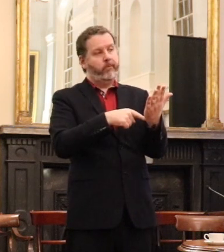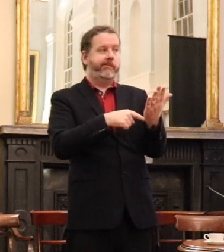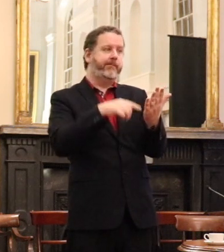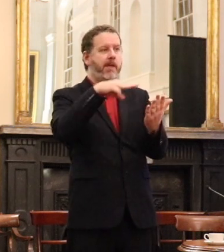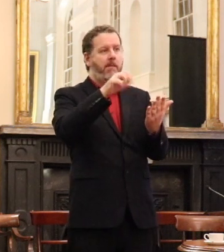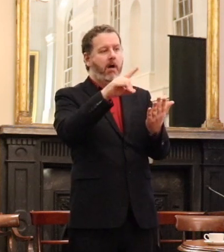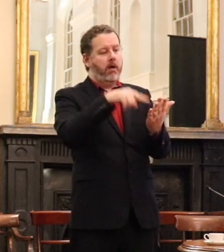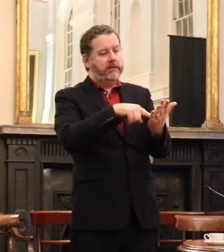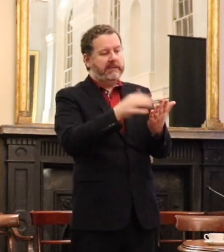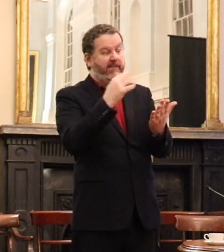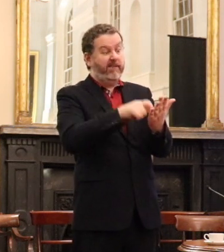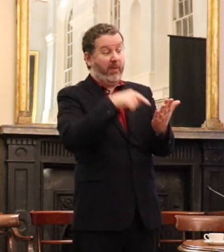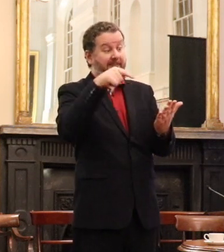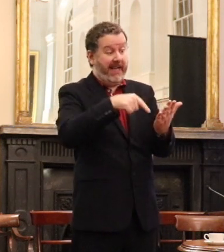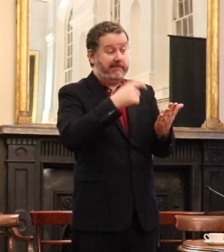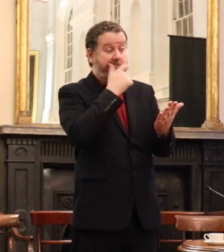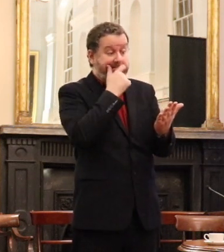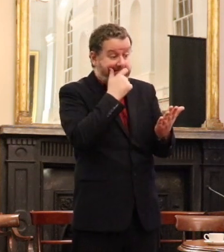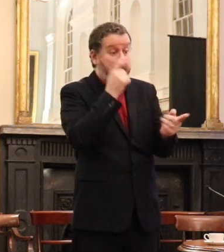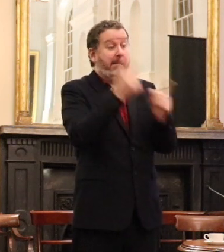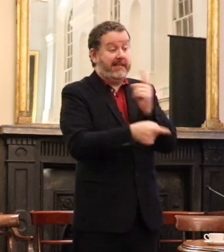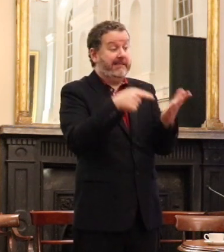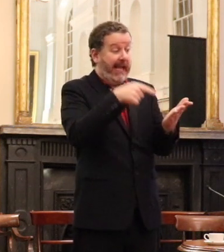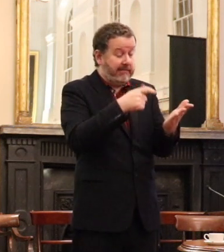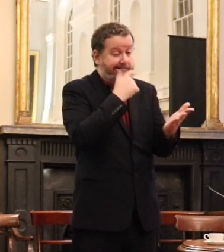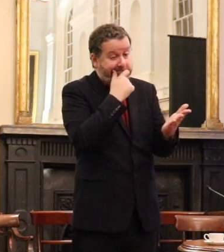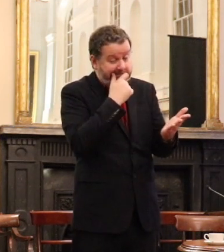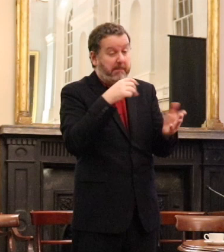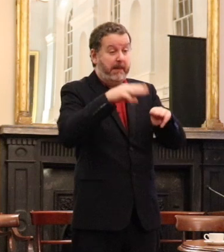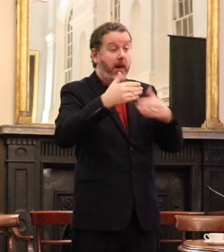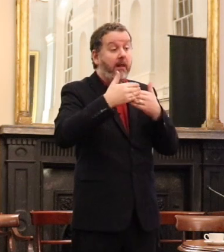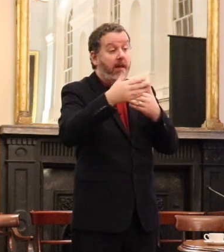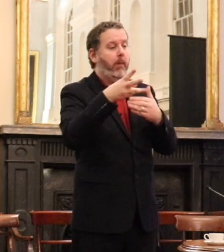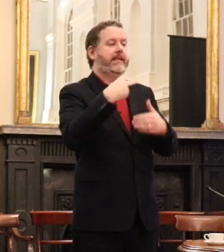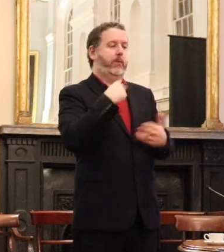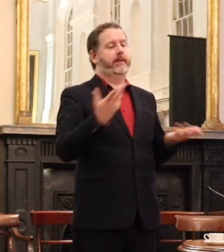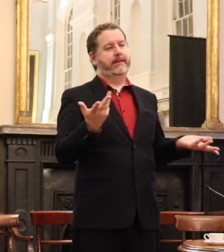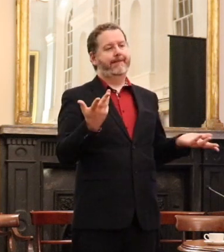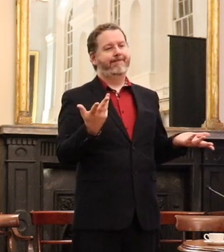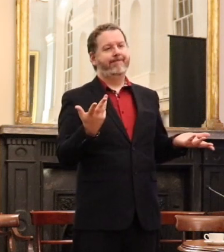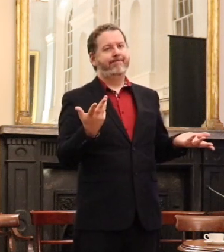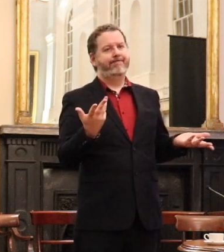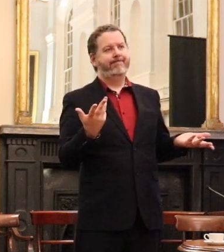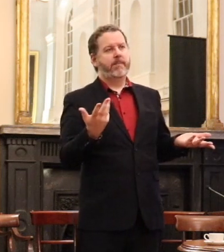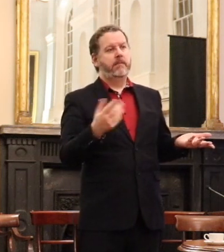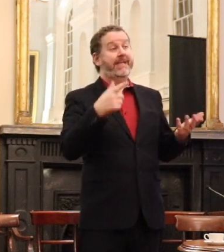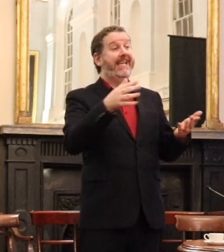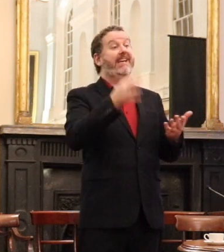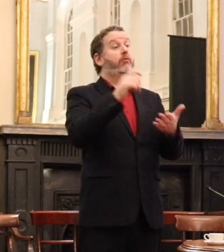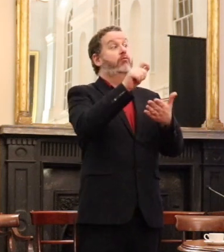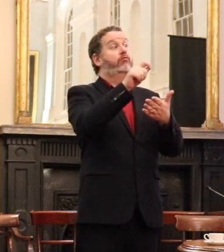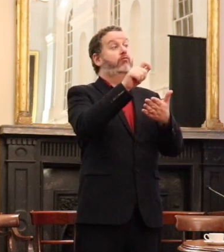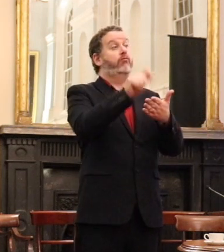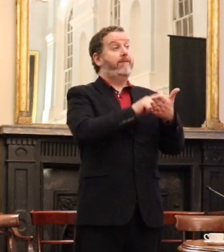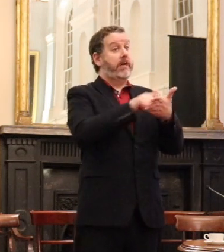people to feel disappointed because the one thing that we want in a constitutional referendum that